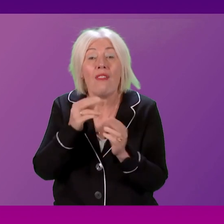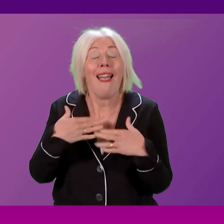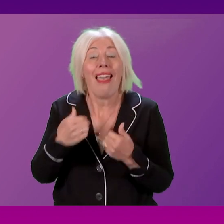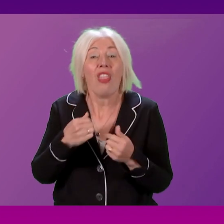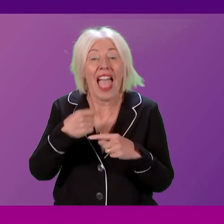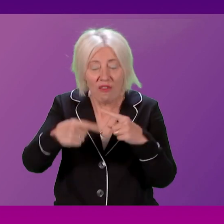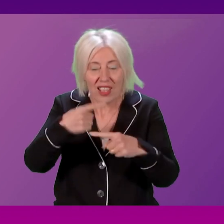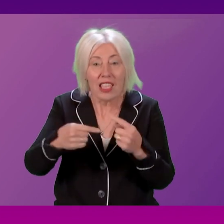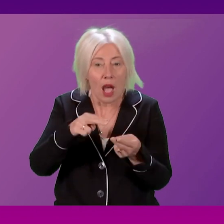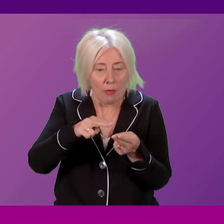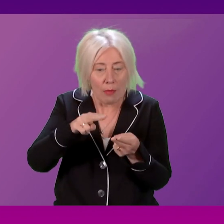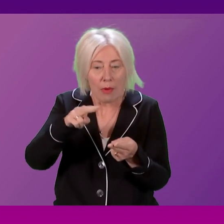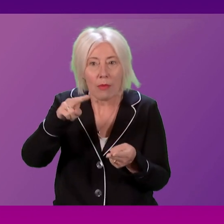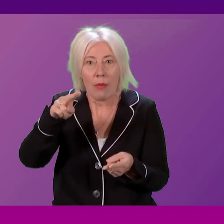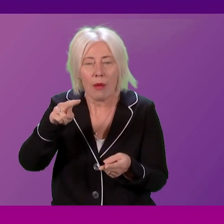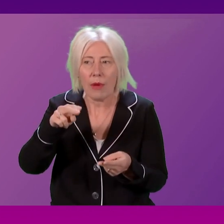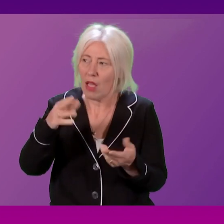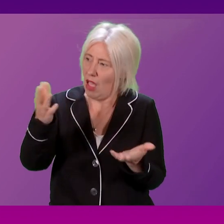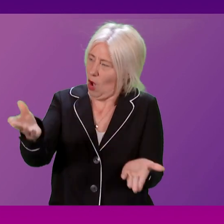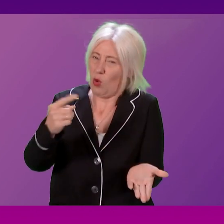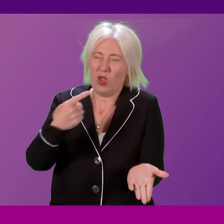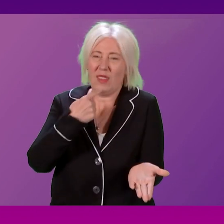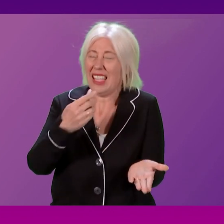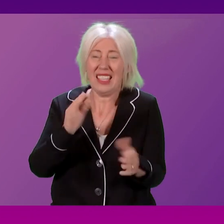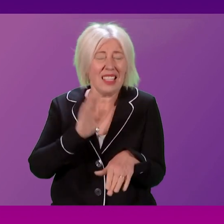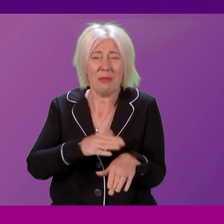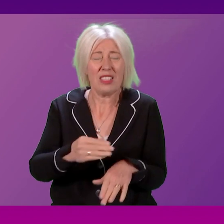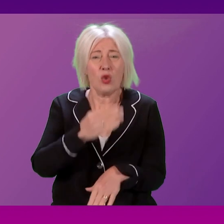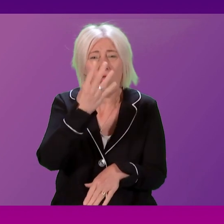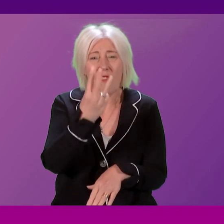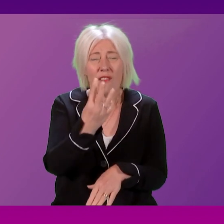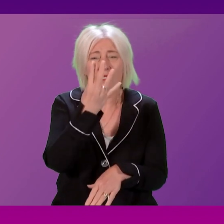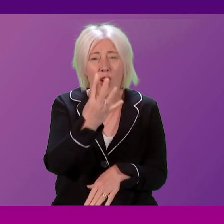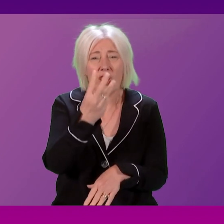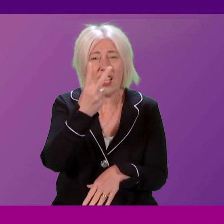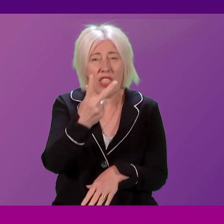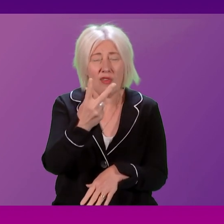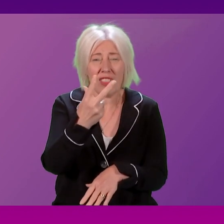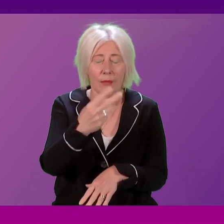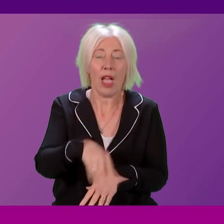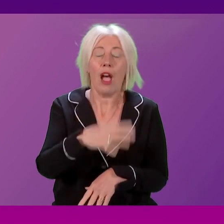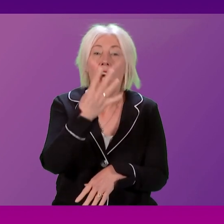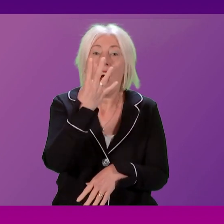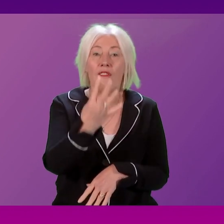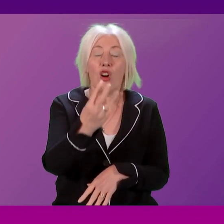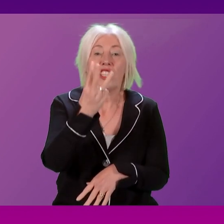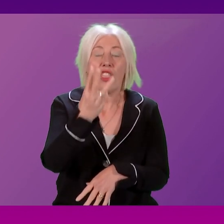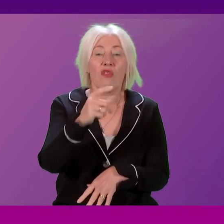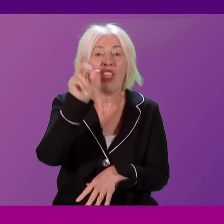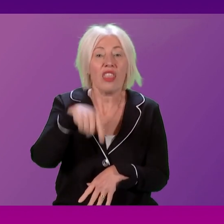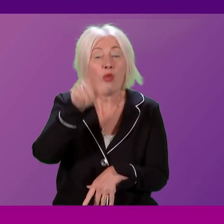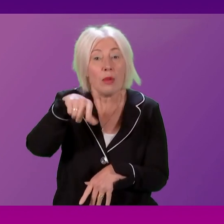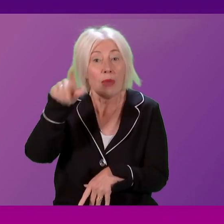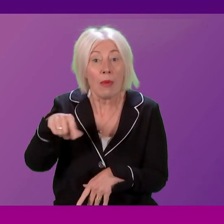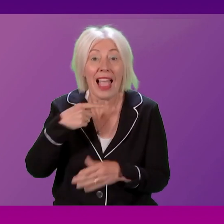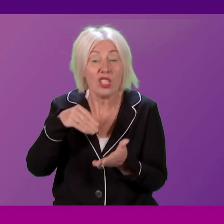answers from the First Minister are going be no comfort to the 43,000 patients who being forced to pay privately. One person I spoke to in Canberra Slang just